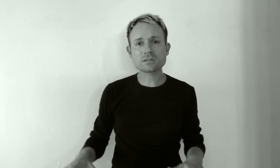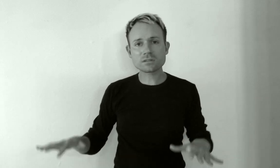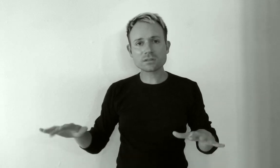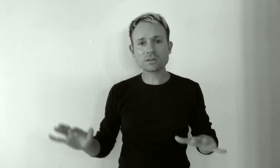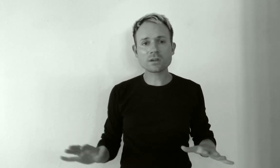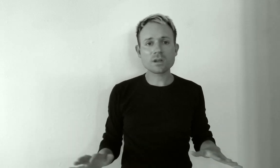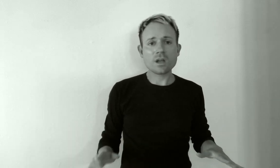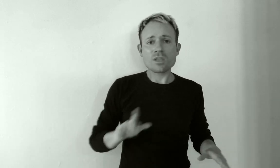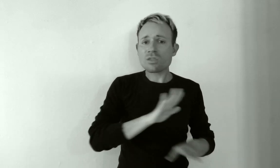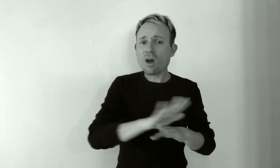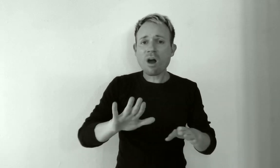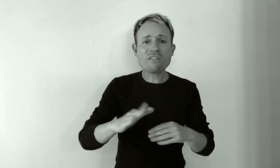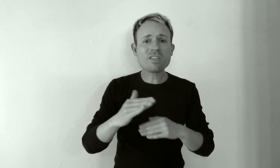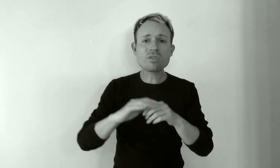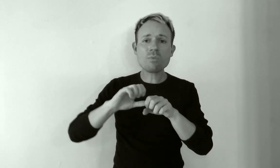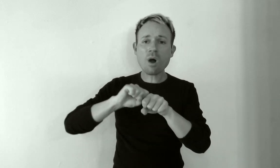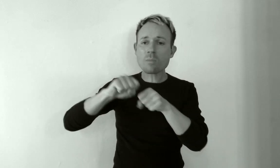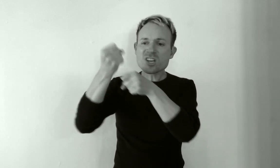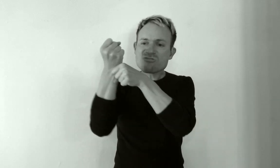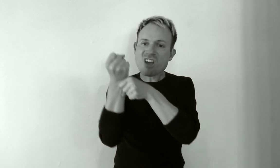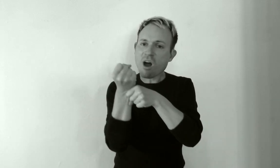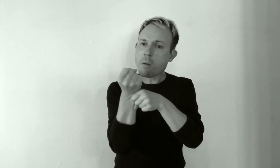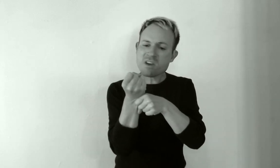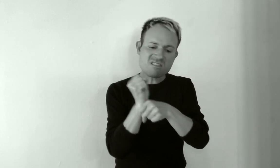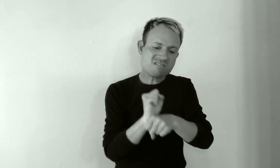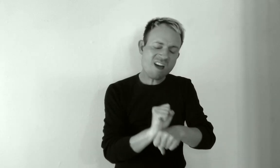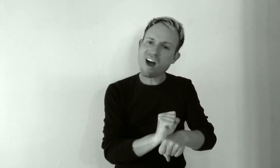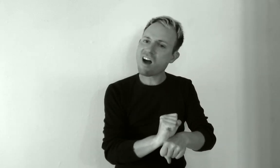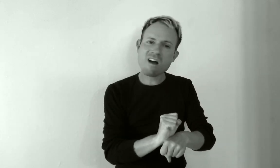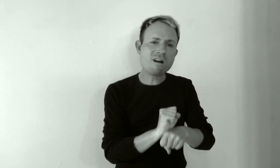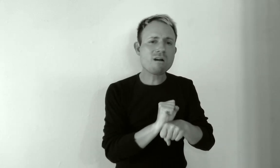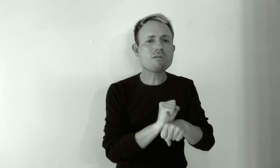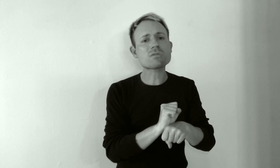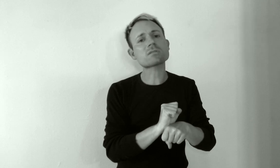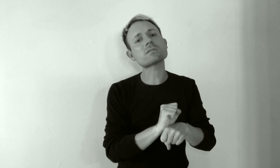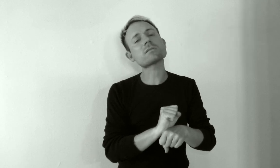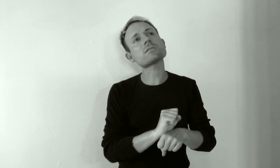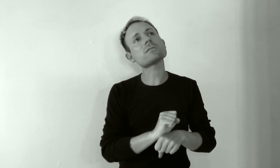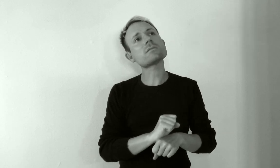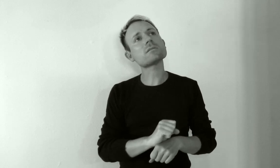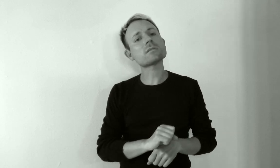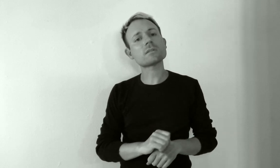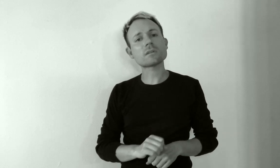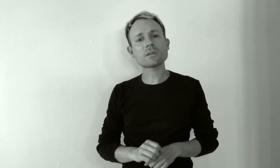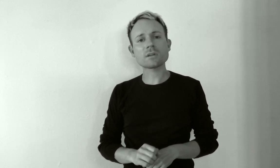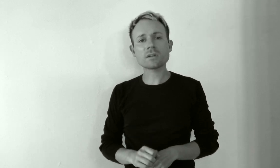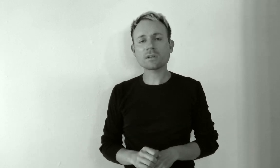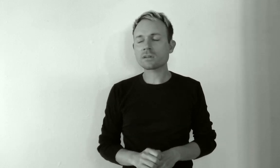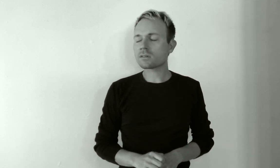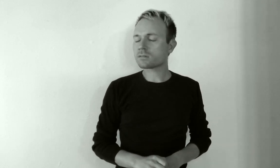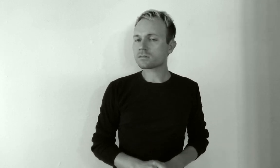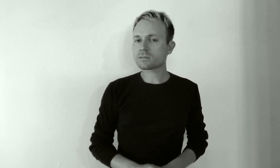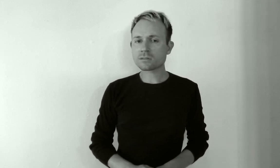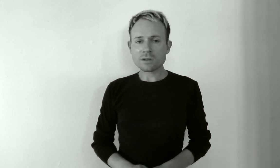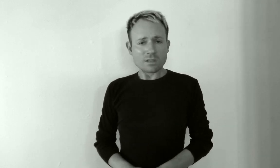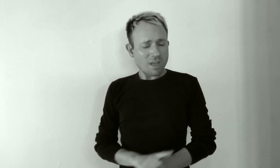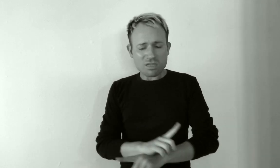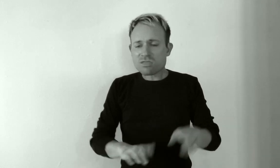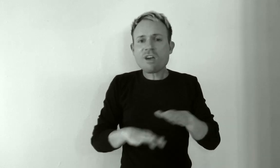There's not enough rope to tie me down There's not